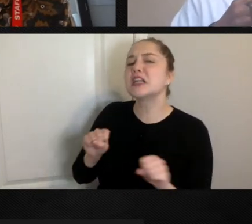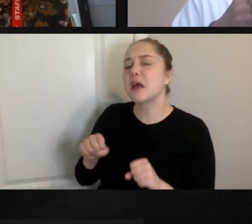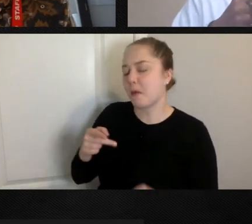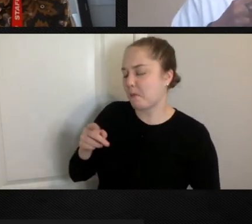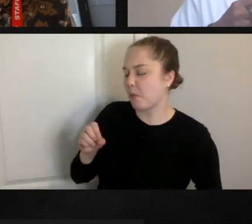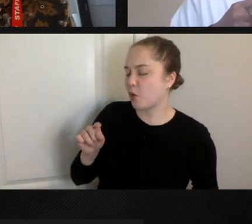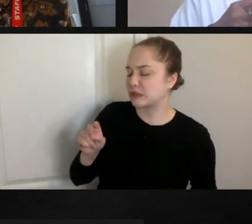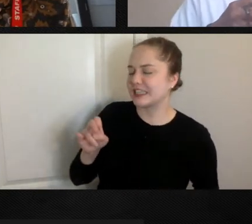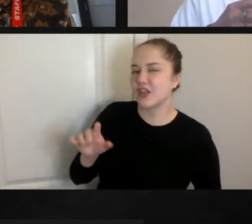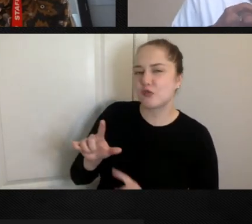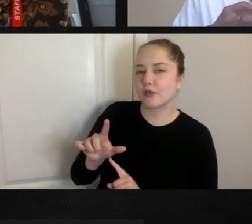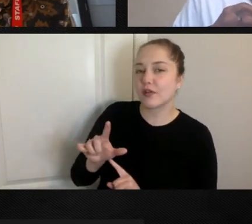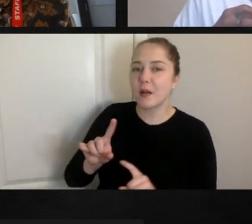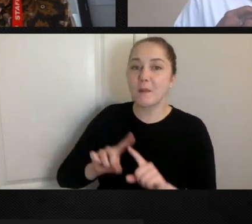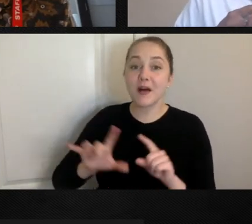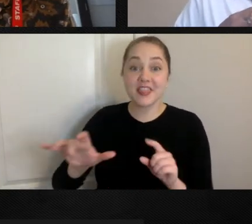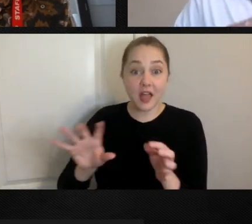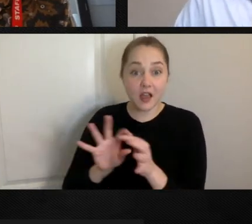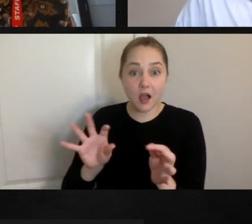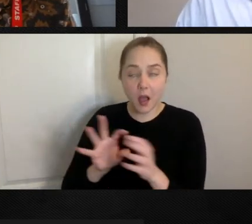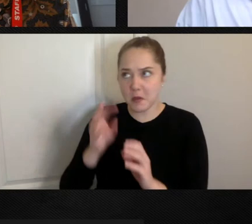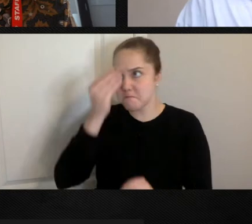But that stuck with me.